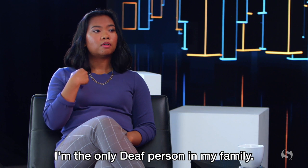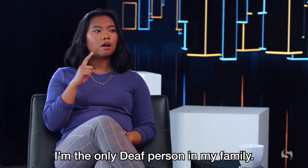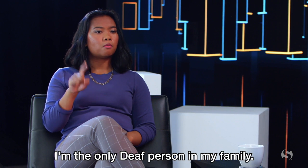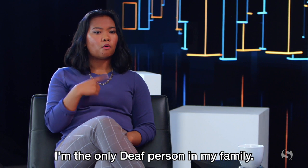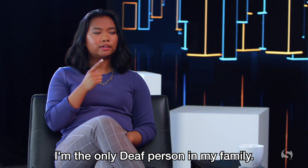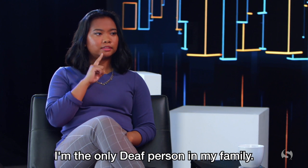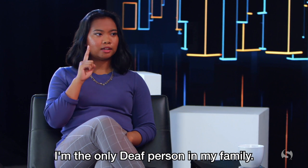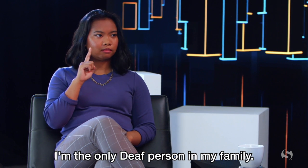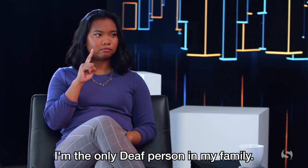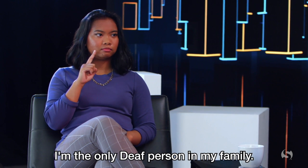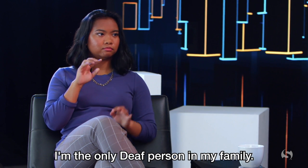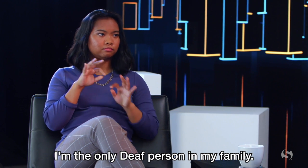I'm the only deaf person in my family.